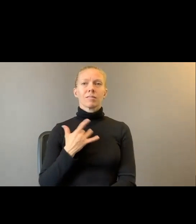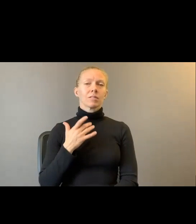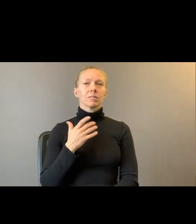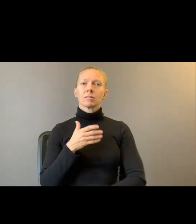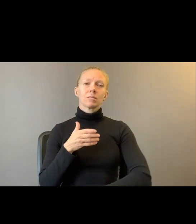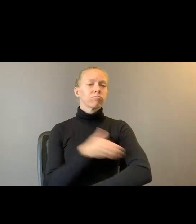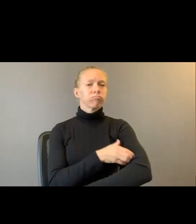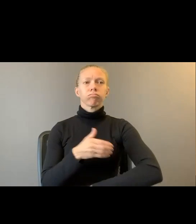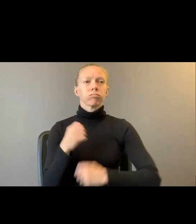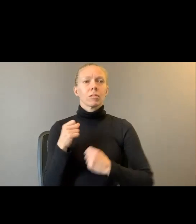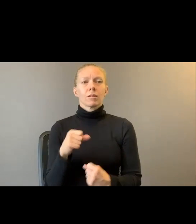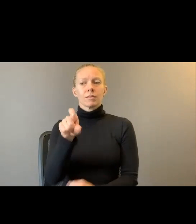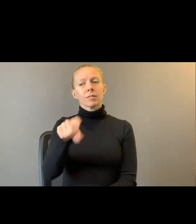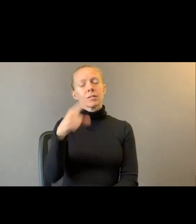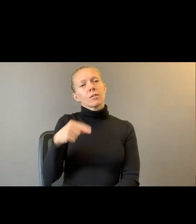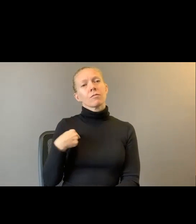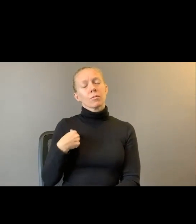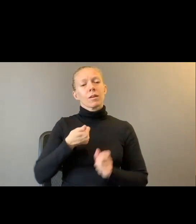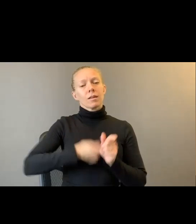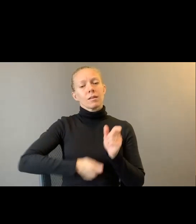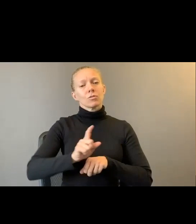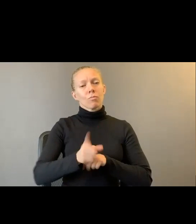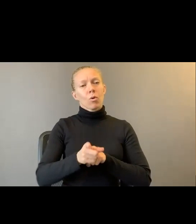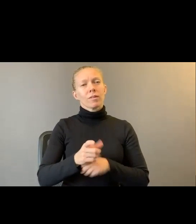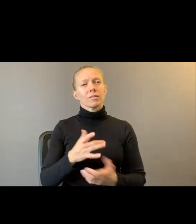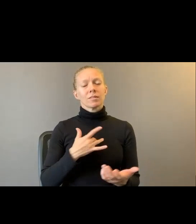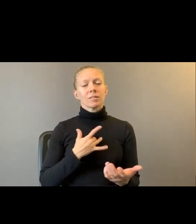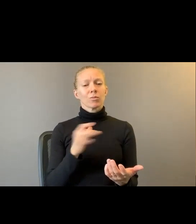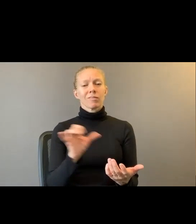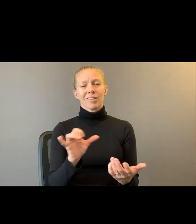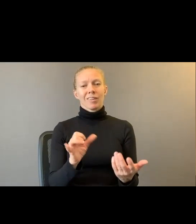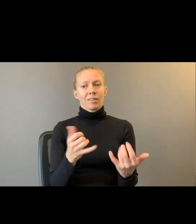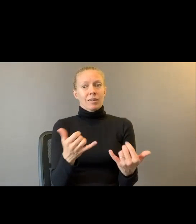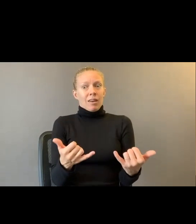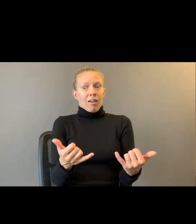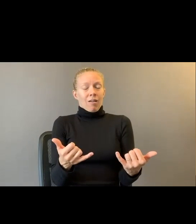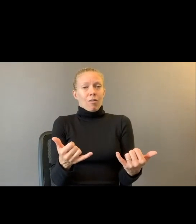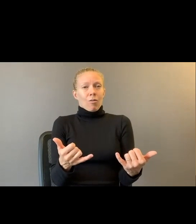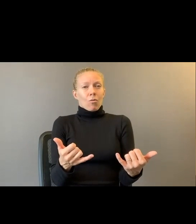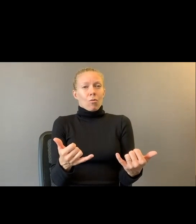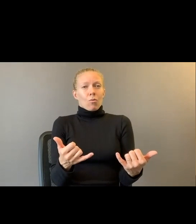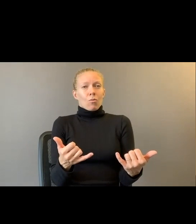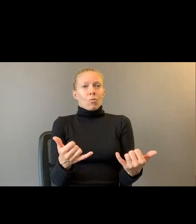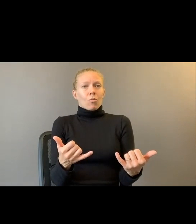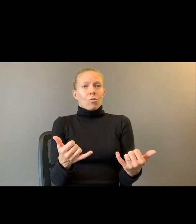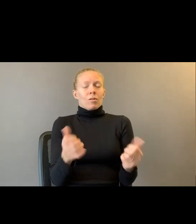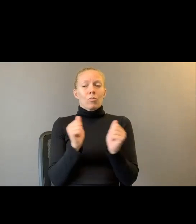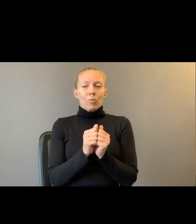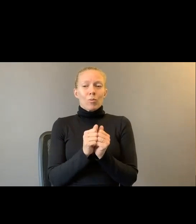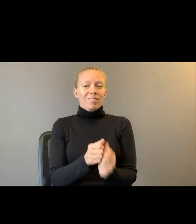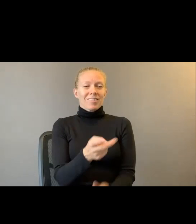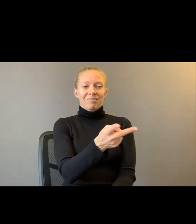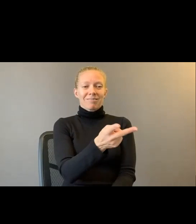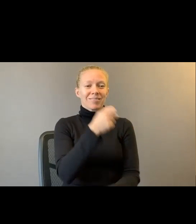for me in each moment, but I feel like in this particular moment with these sisters, I'm just